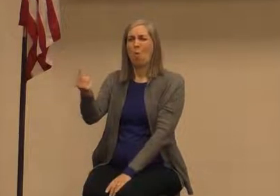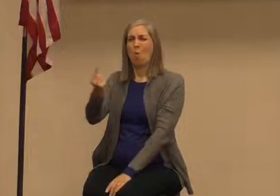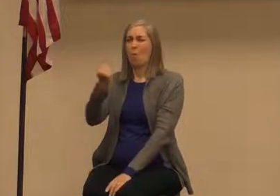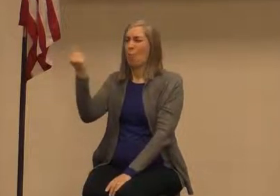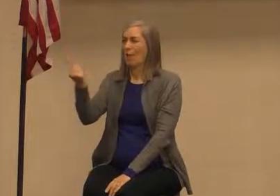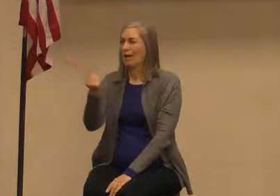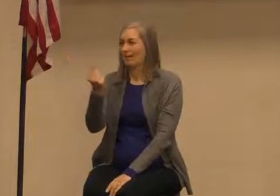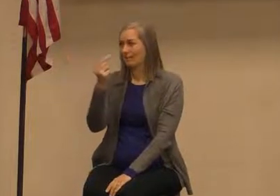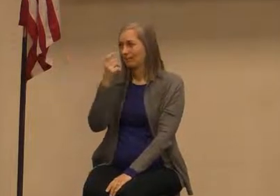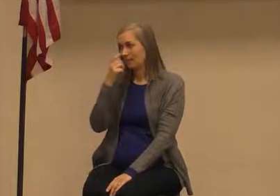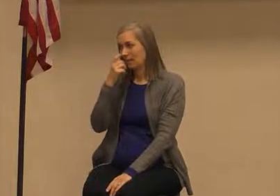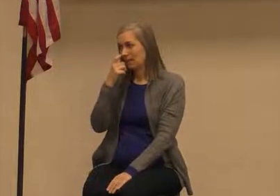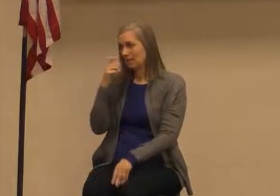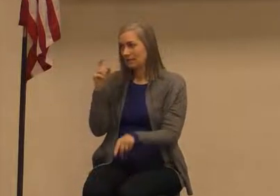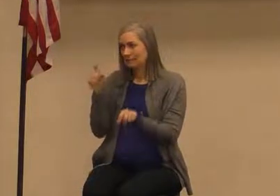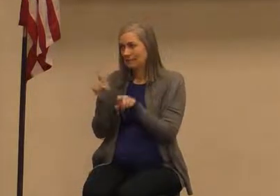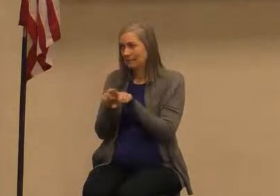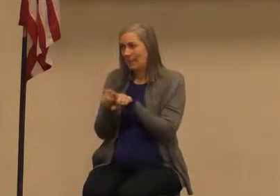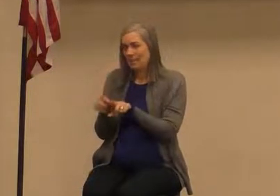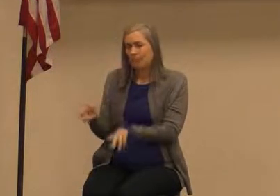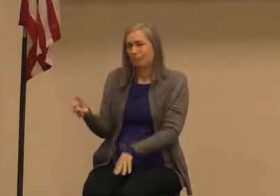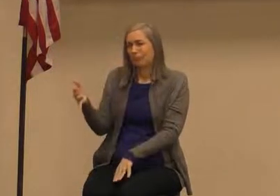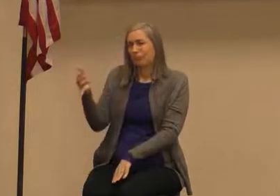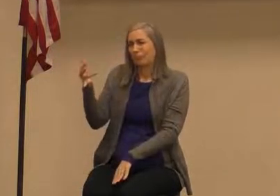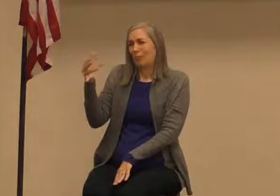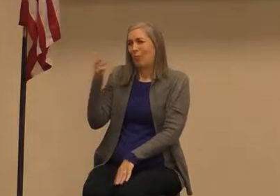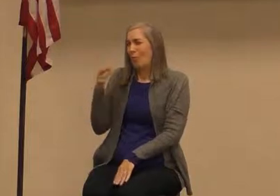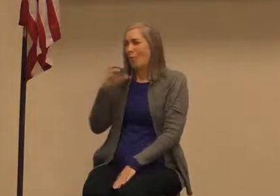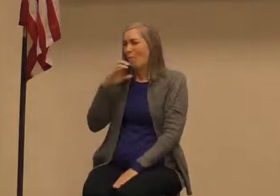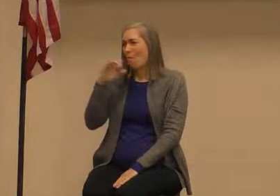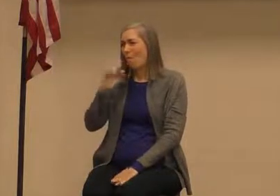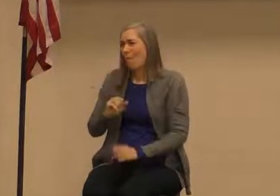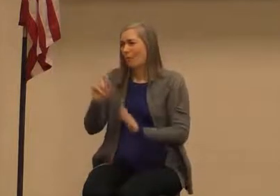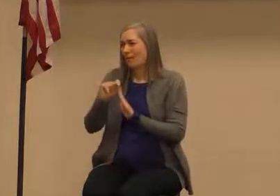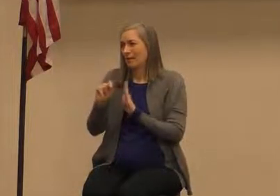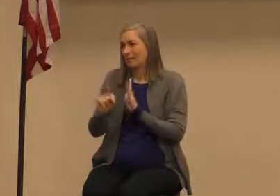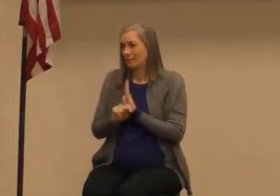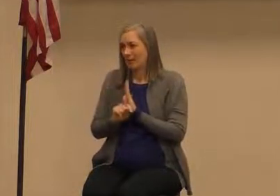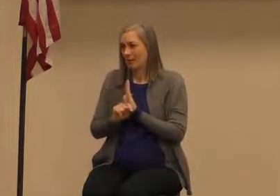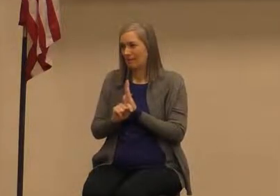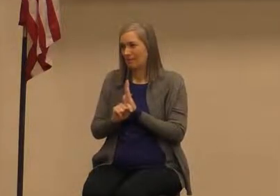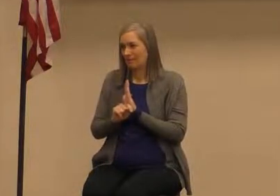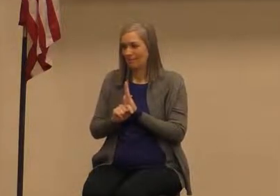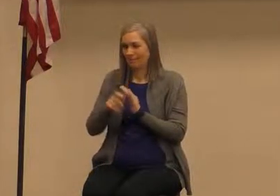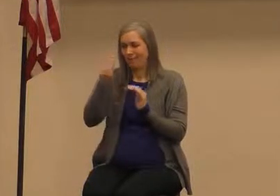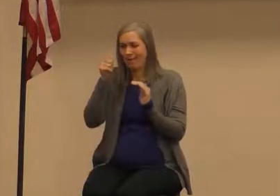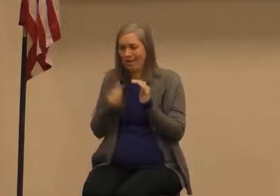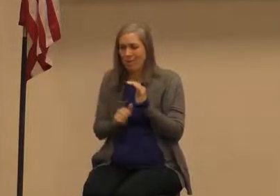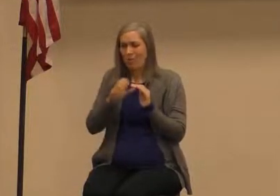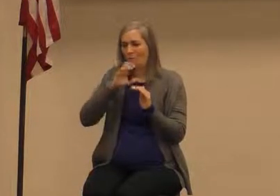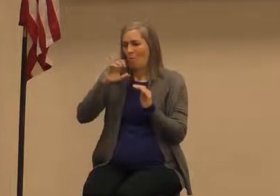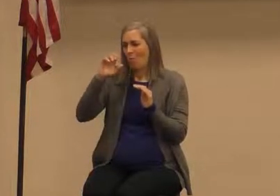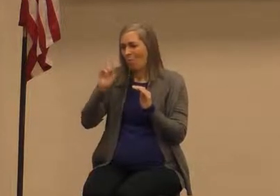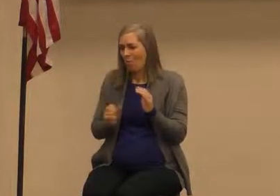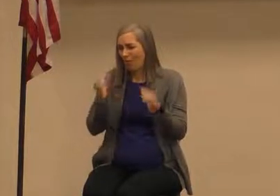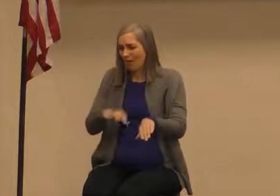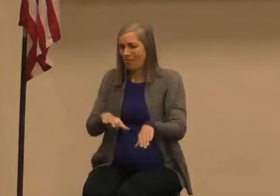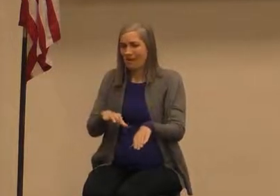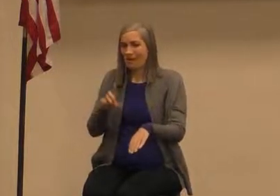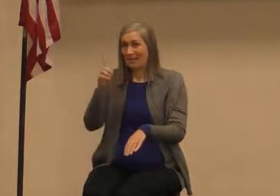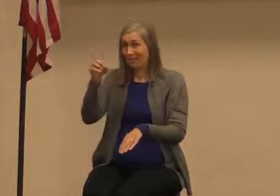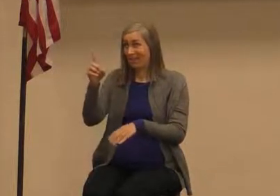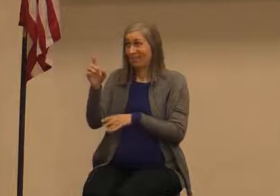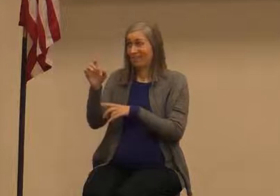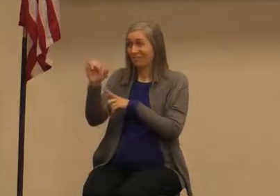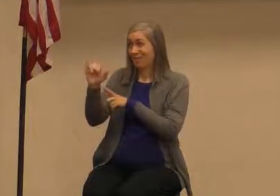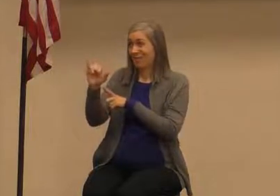just as he was for his people in the old testament that lived under the old covenant he is Yahweh God for